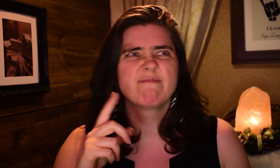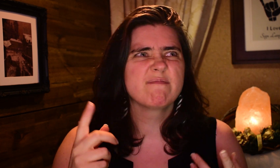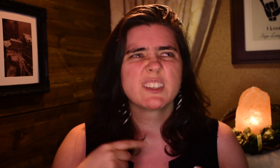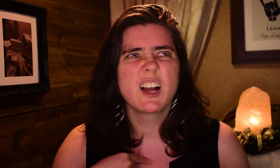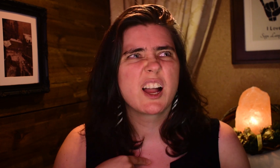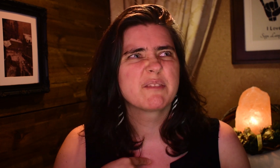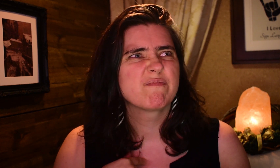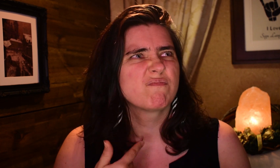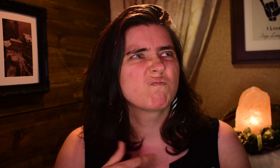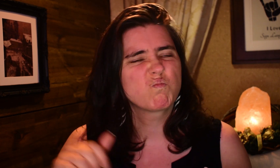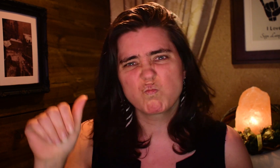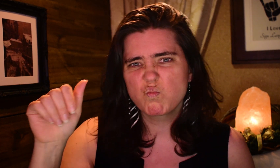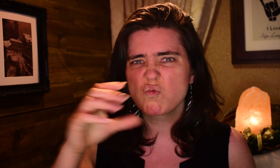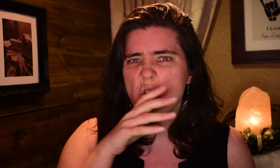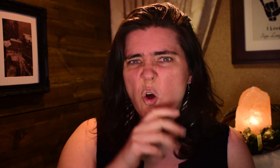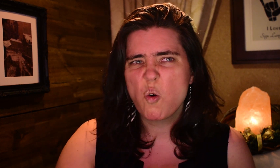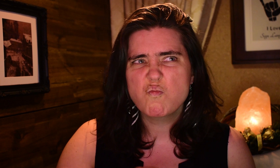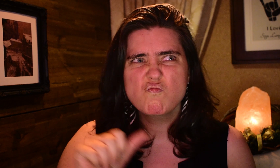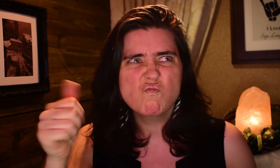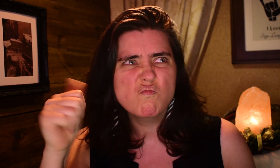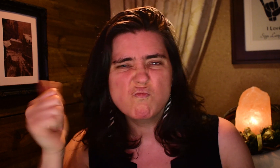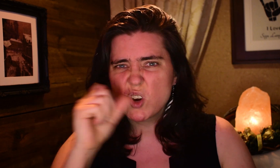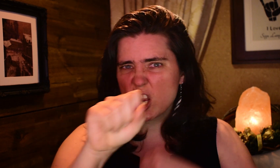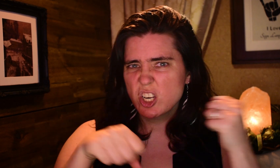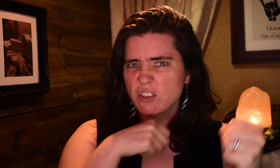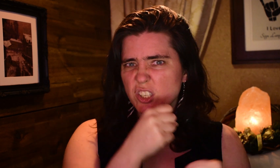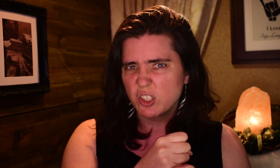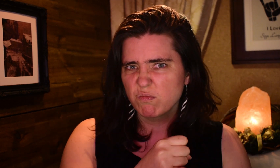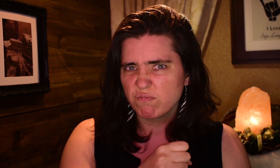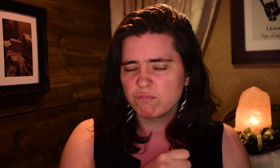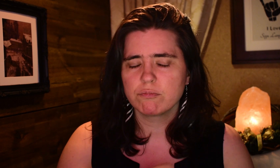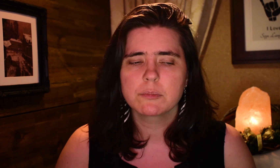Like that. I was probably ten years old.